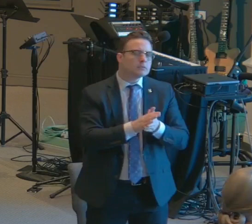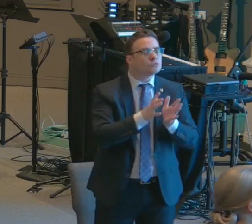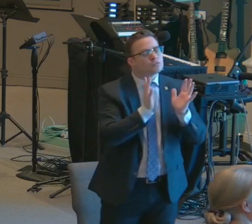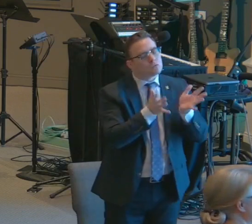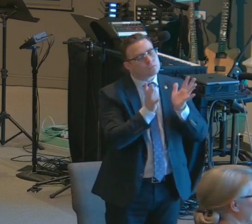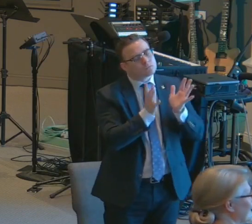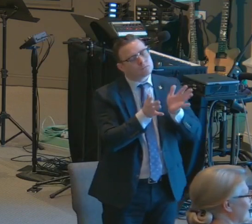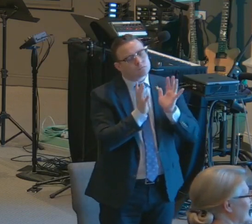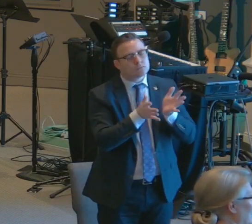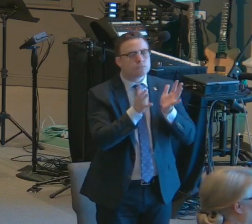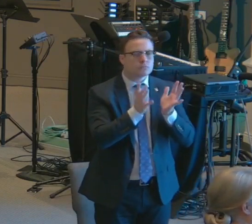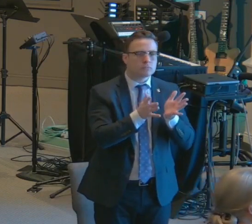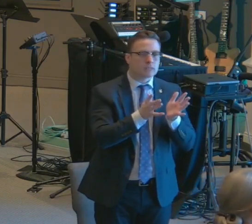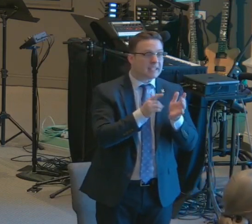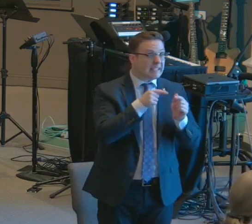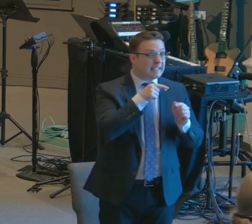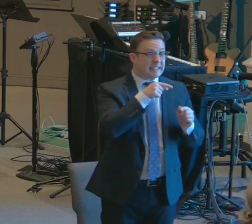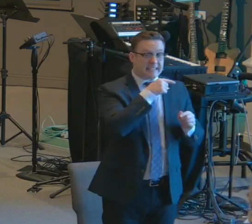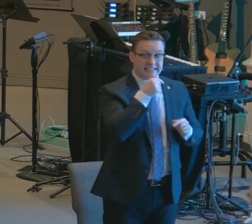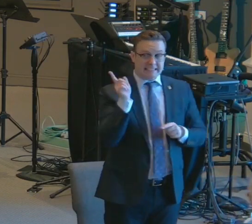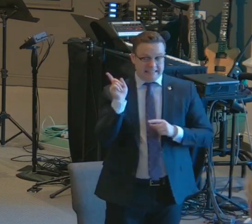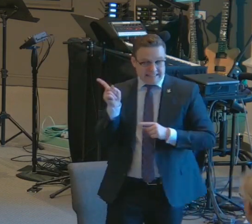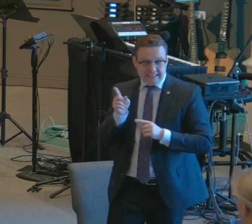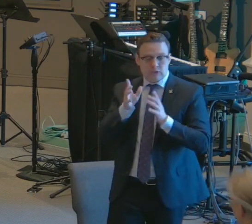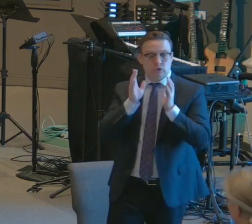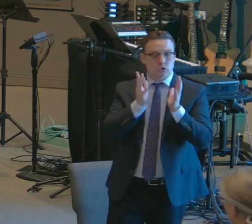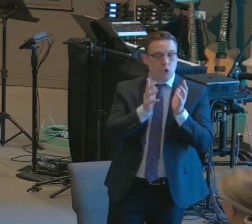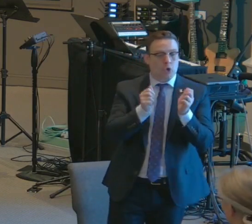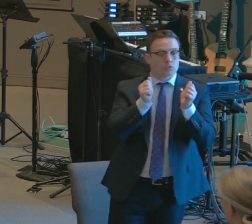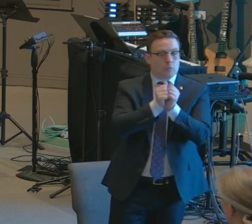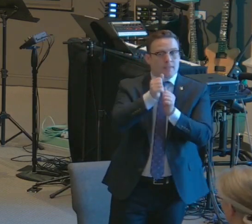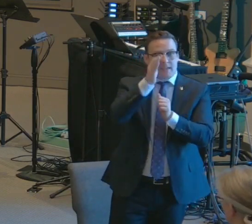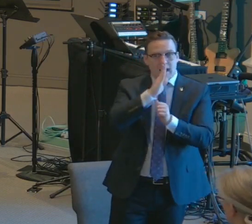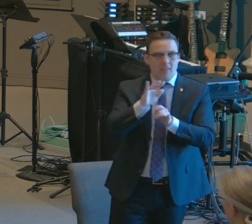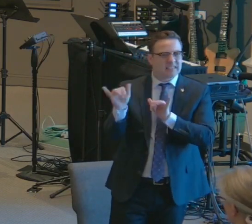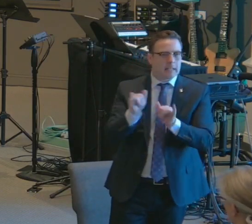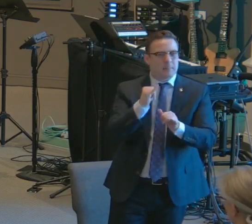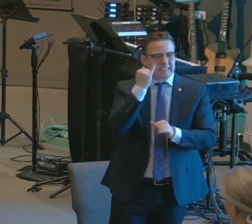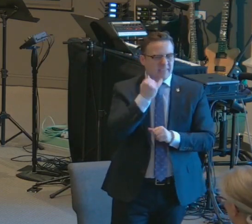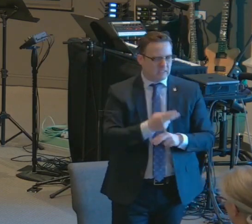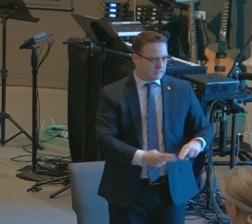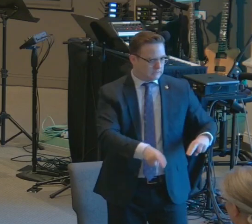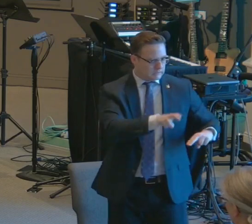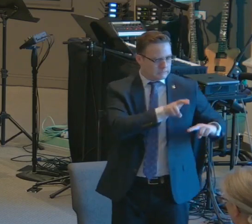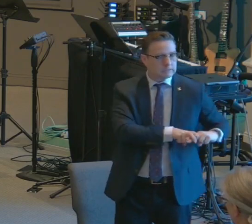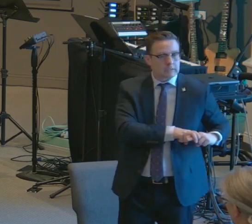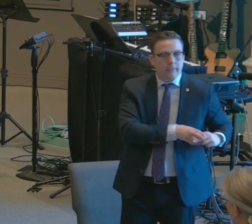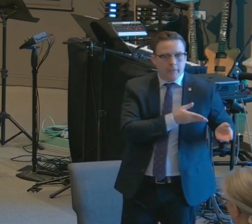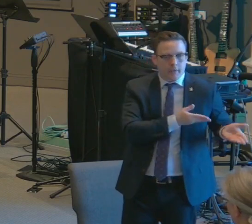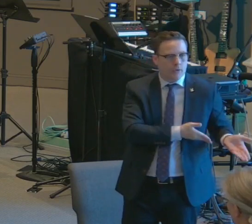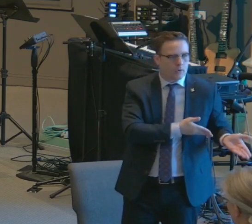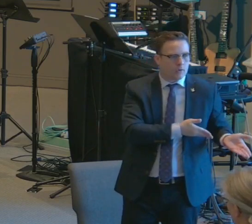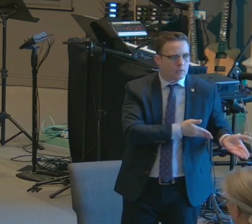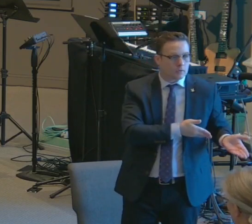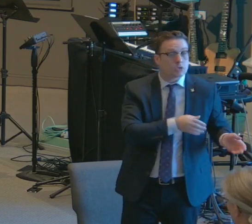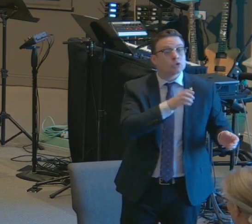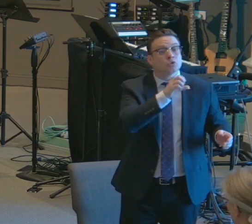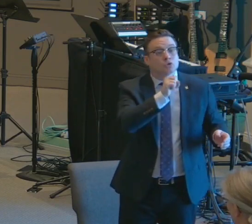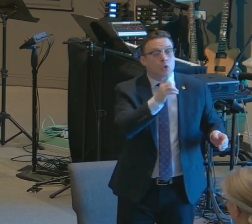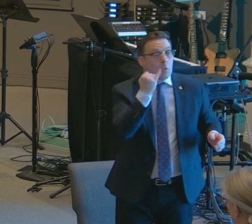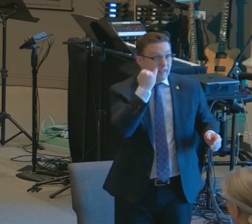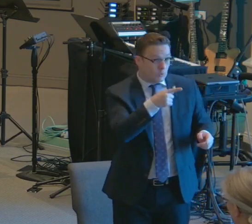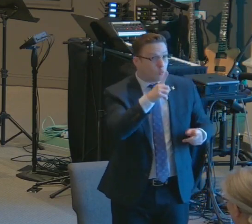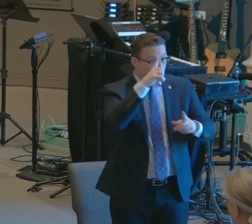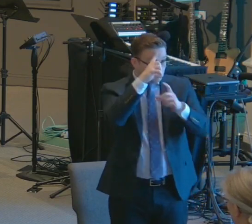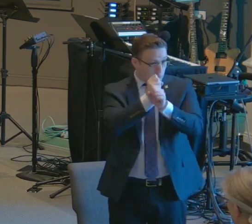seriously, there's something going on with this man. This man is a friend of God. And if you'll trust him just for the next few moments